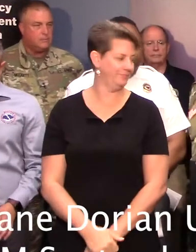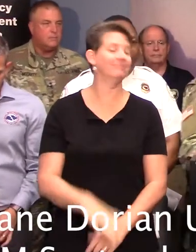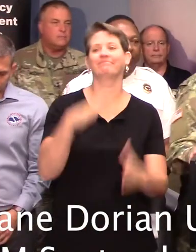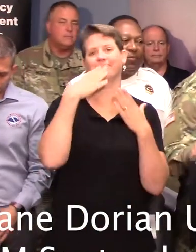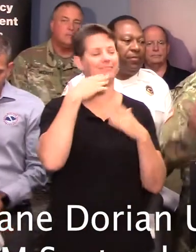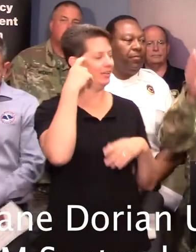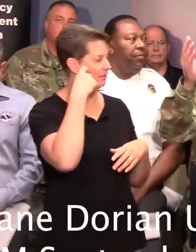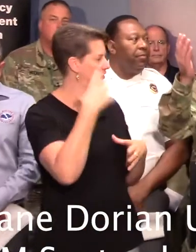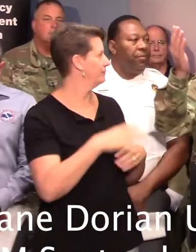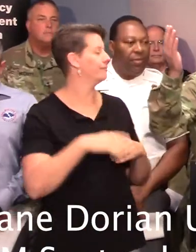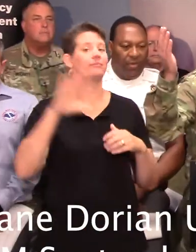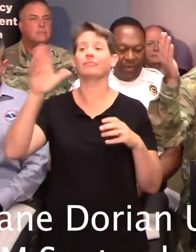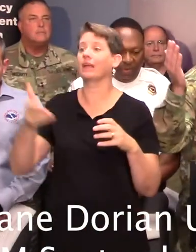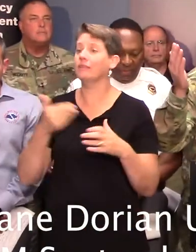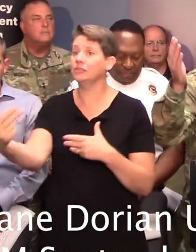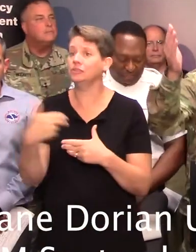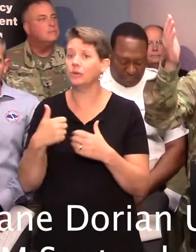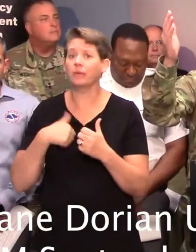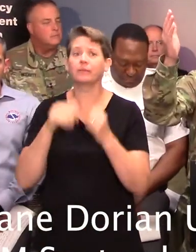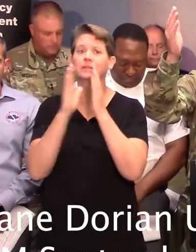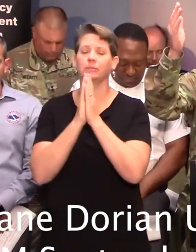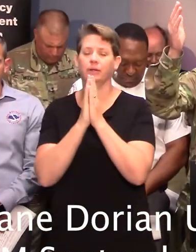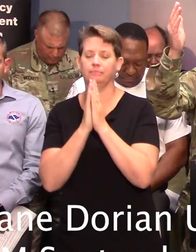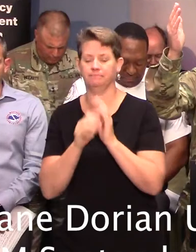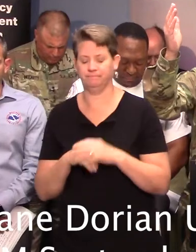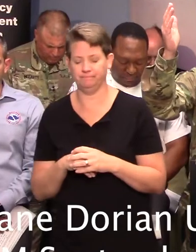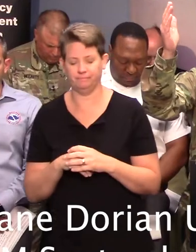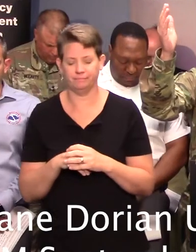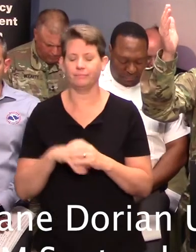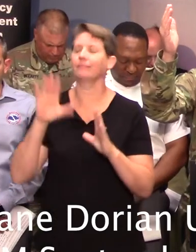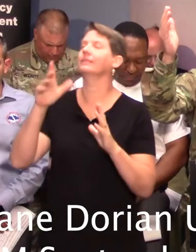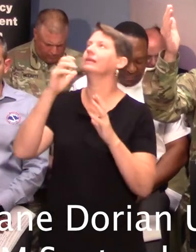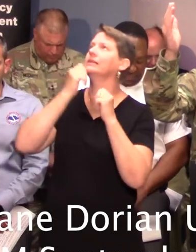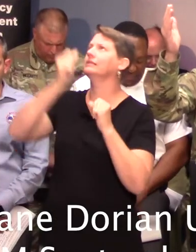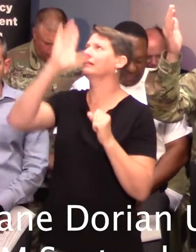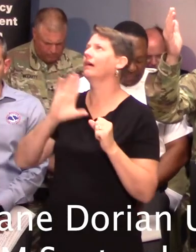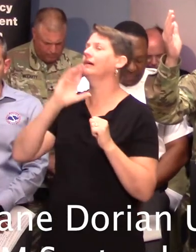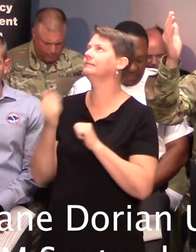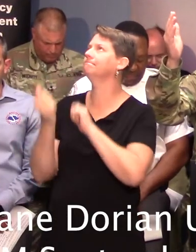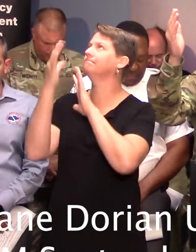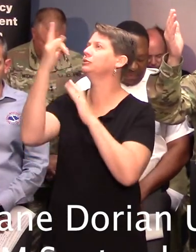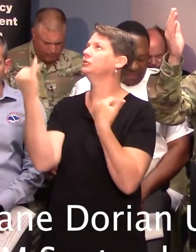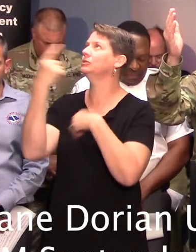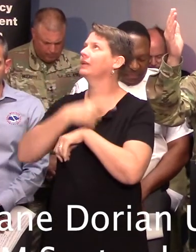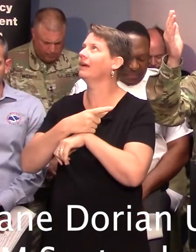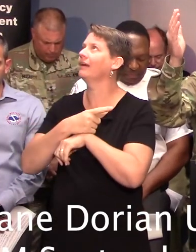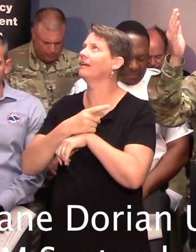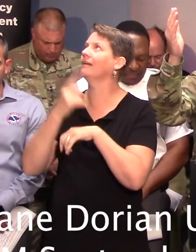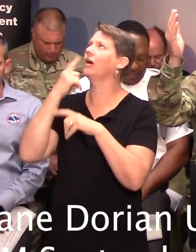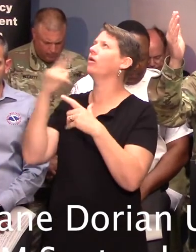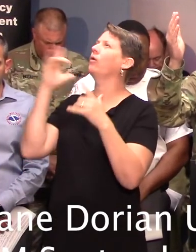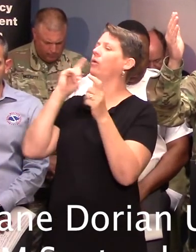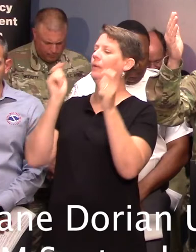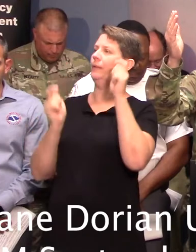Thank you, Governor. I invite you to join with me as I pray. Dear God, I come to you today as gold is refined